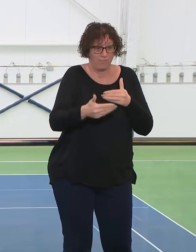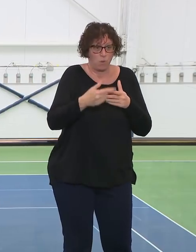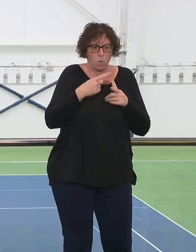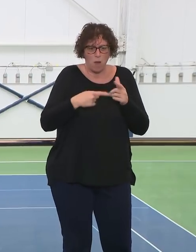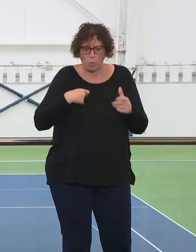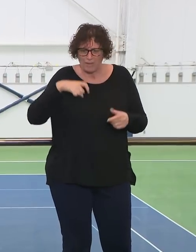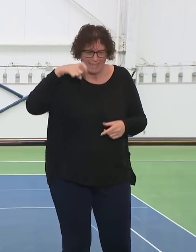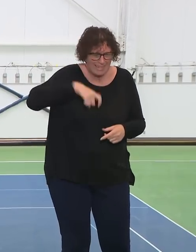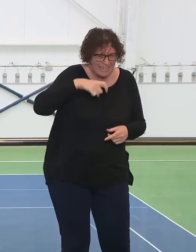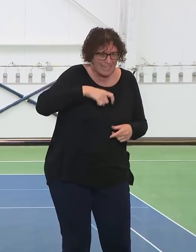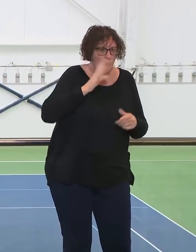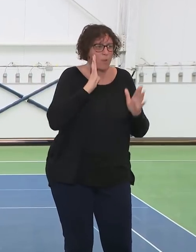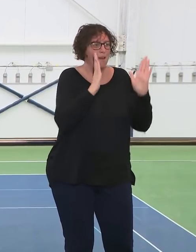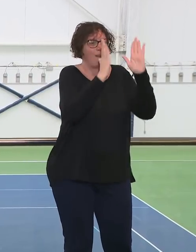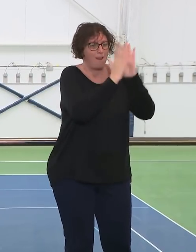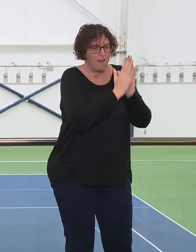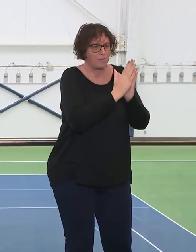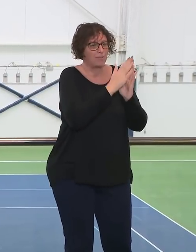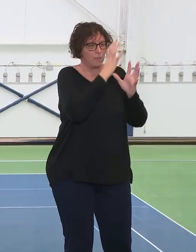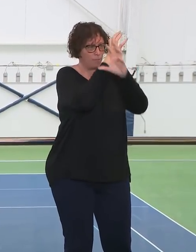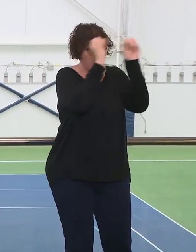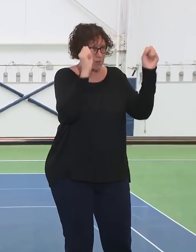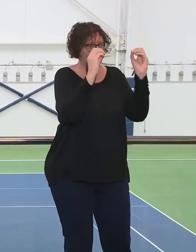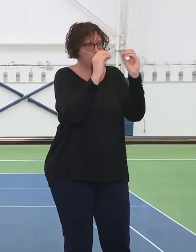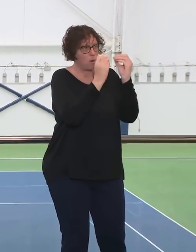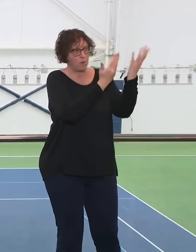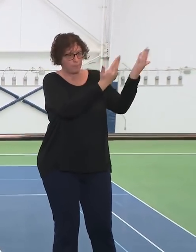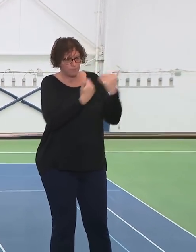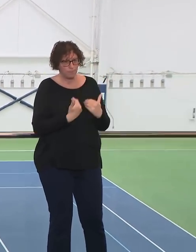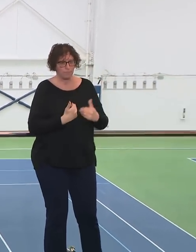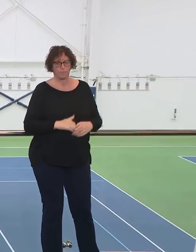Okay, everybody, thank you very much. And we will see you again soon.